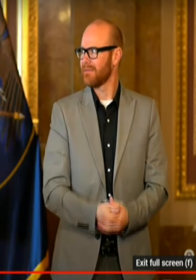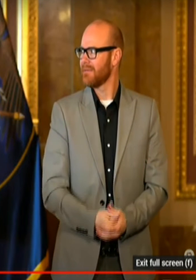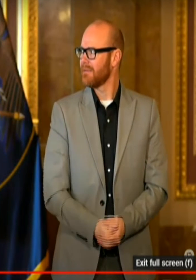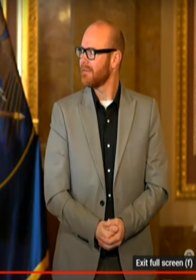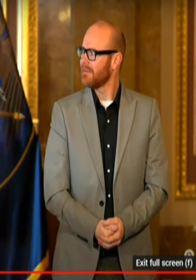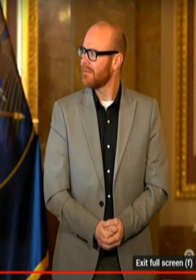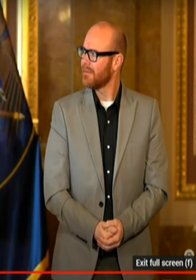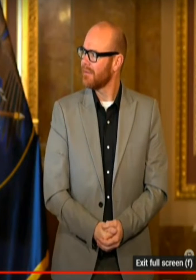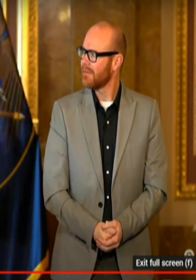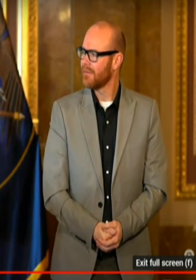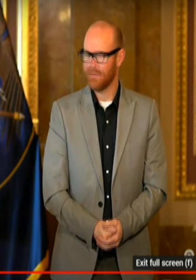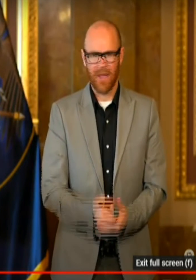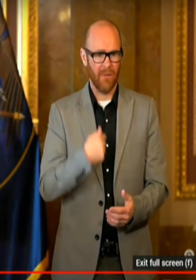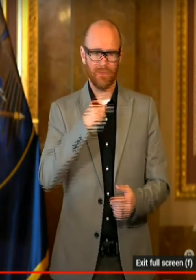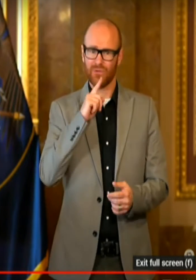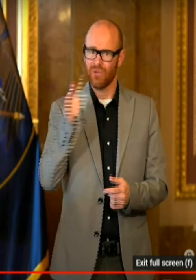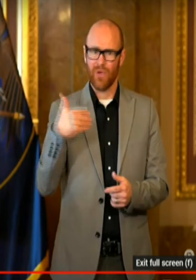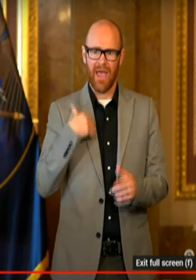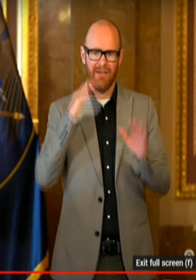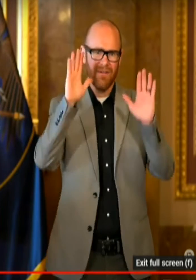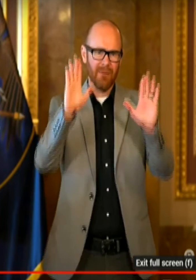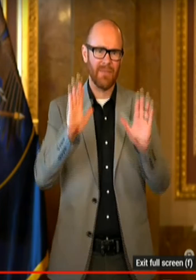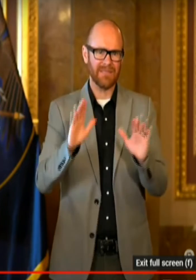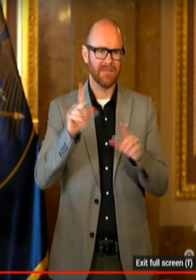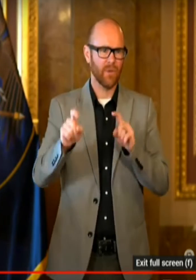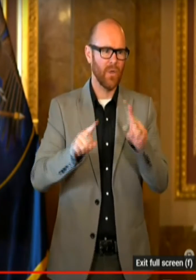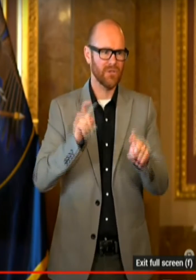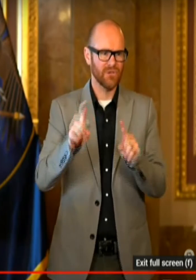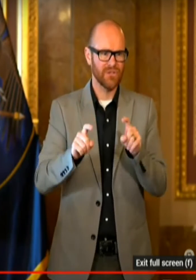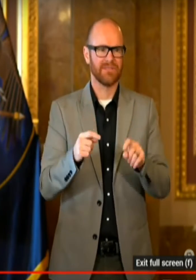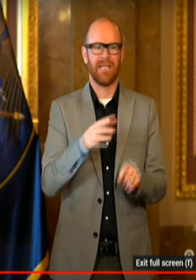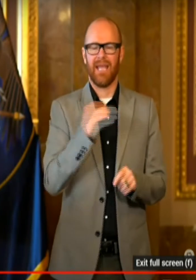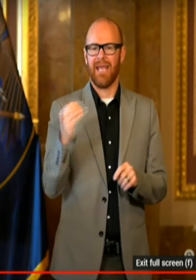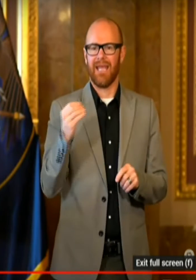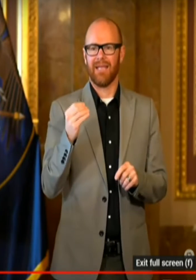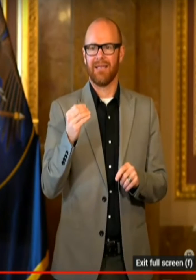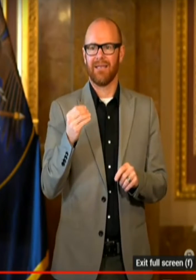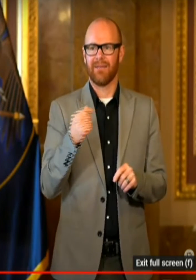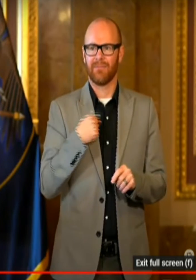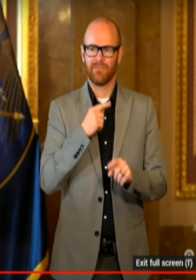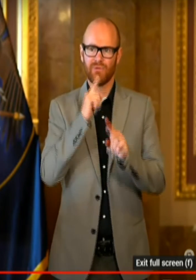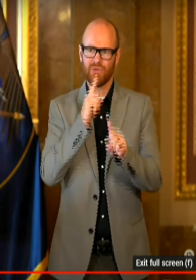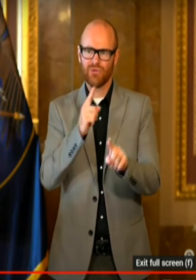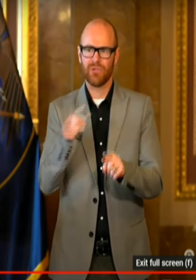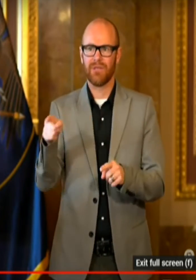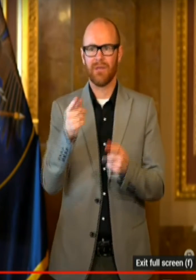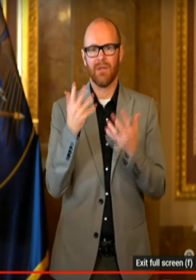I'm sure these were amazing questions. And I'm sure they wanted to know